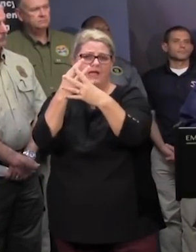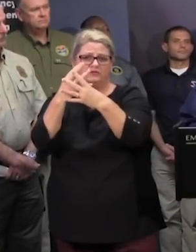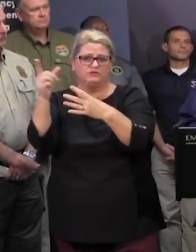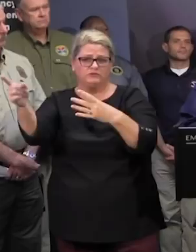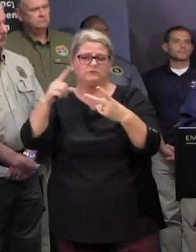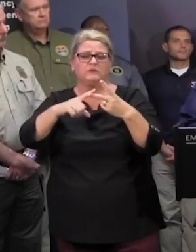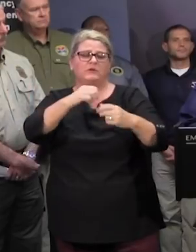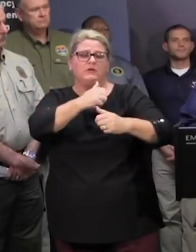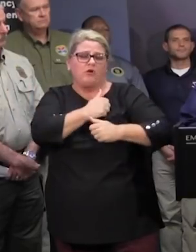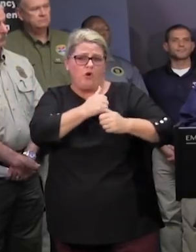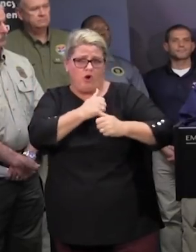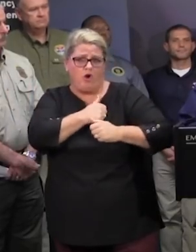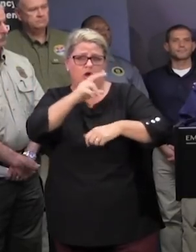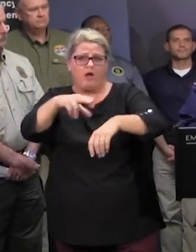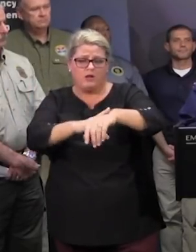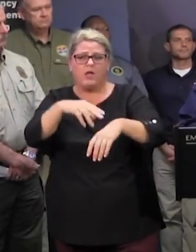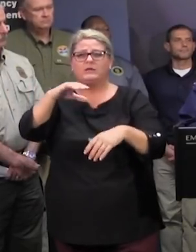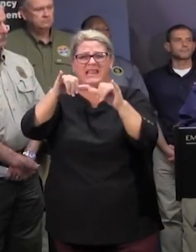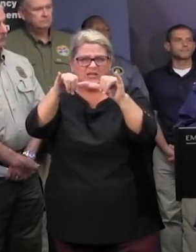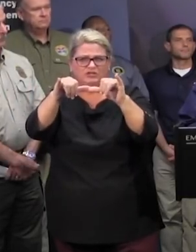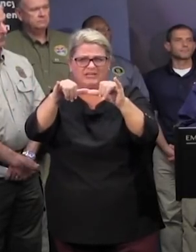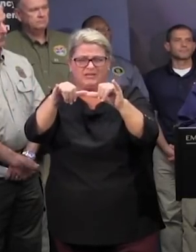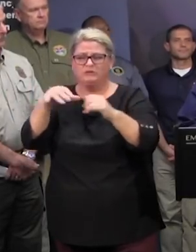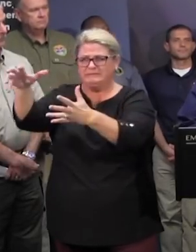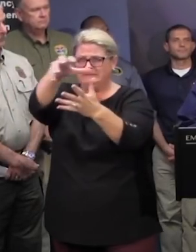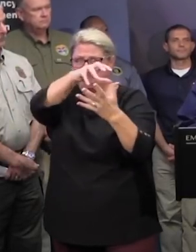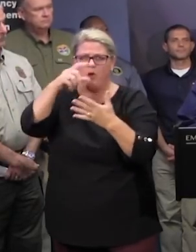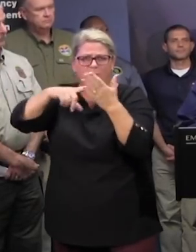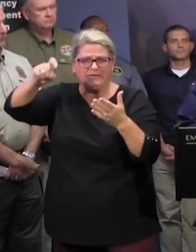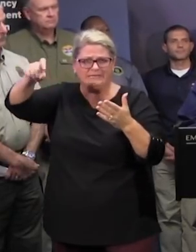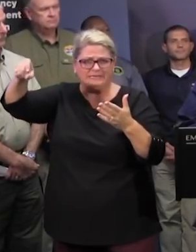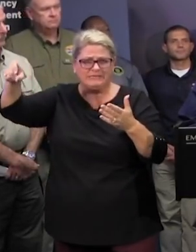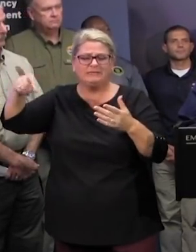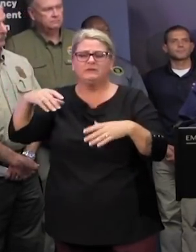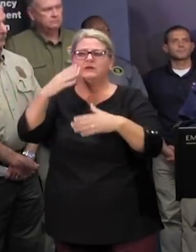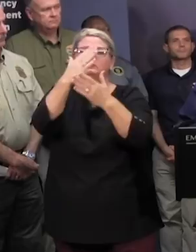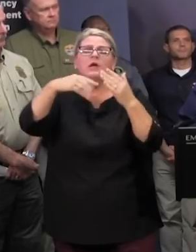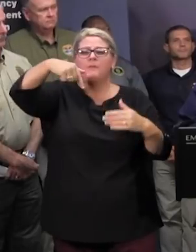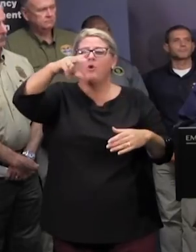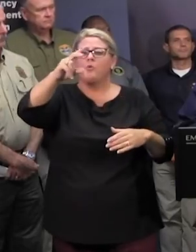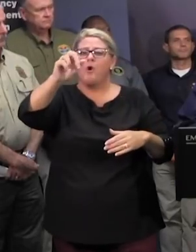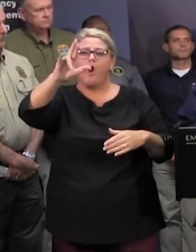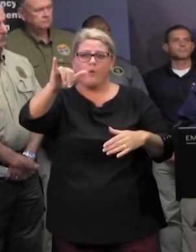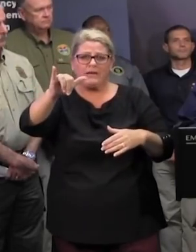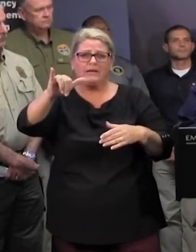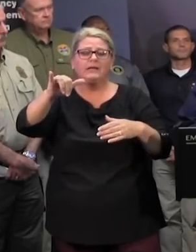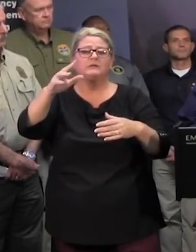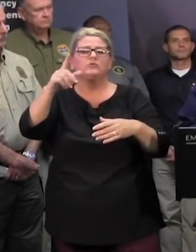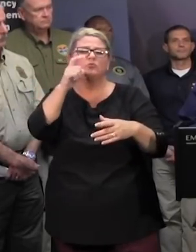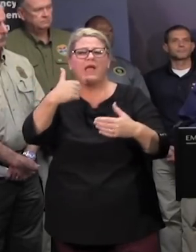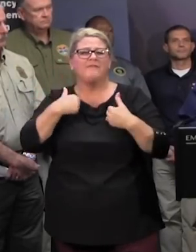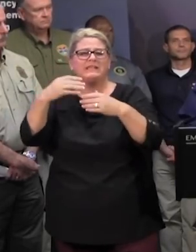national guard and the corps of engineers to get all those materials resourced several quarries have opened to help us pull sand